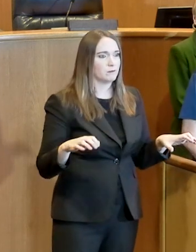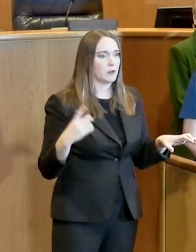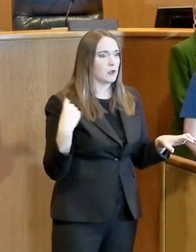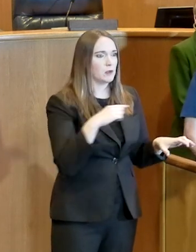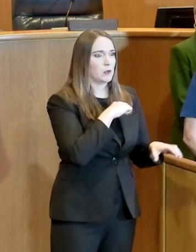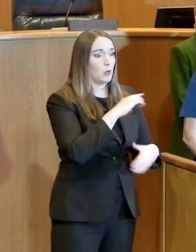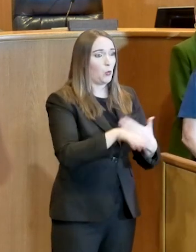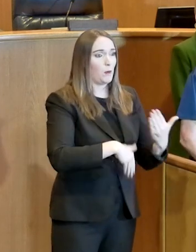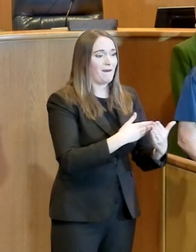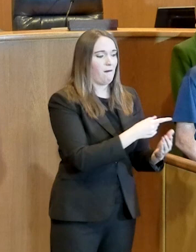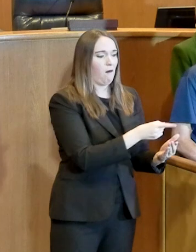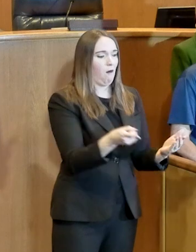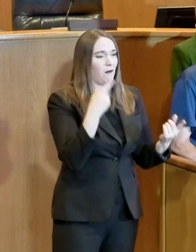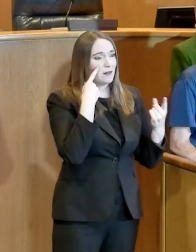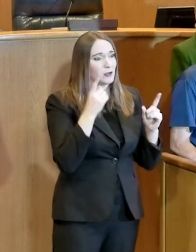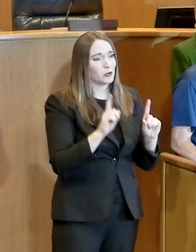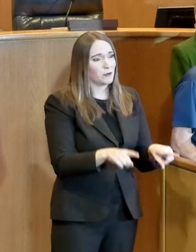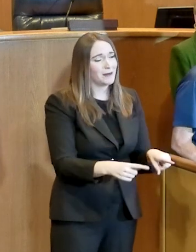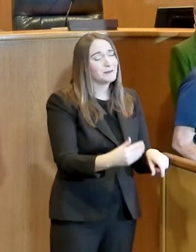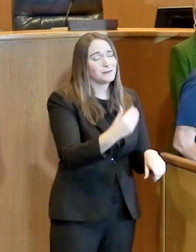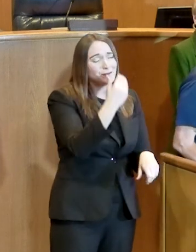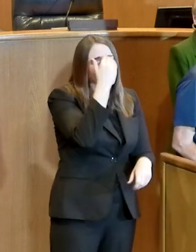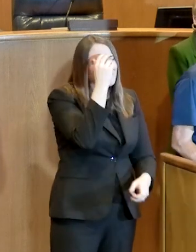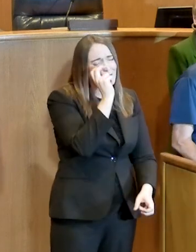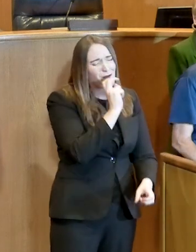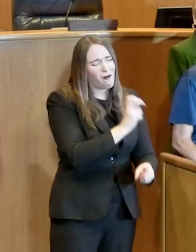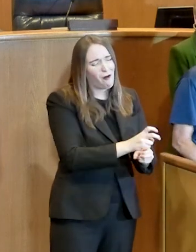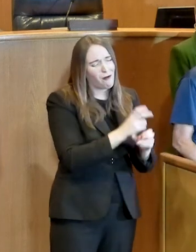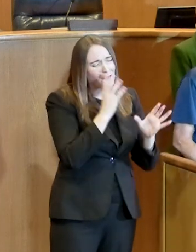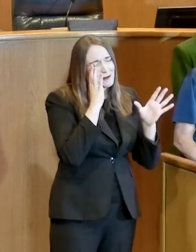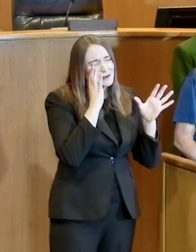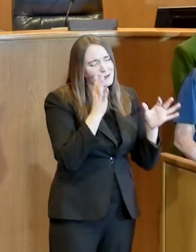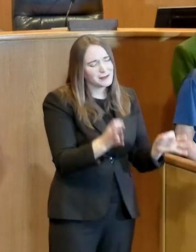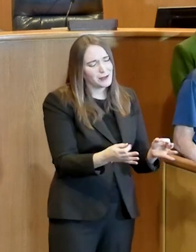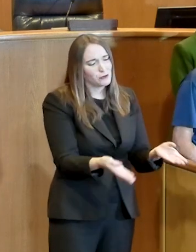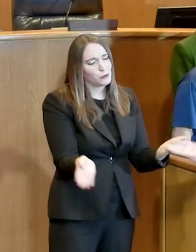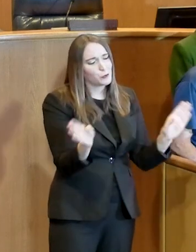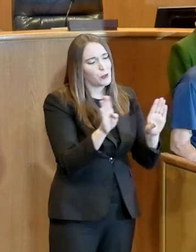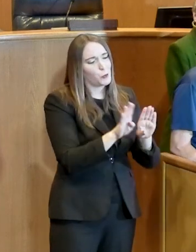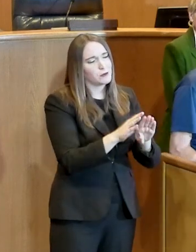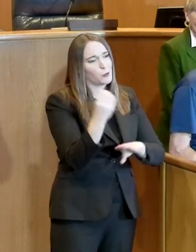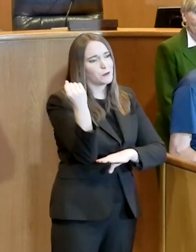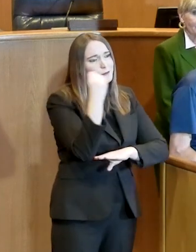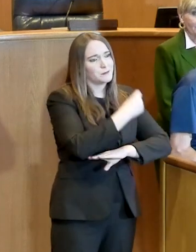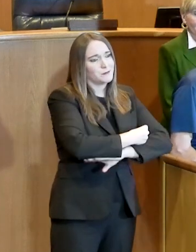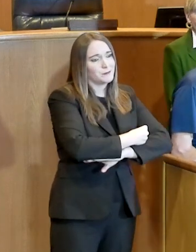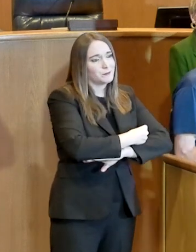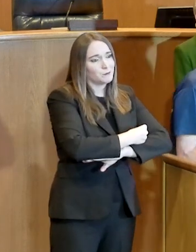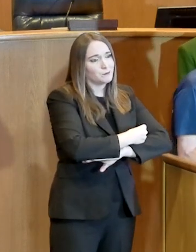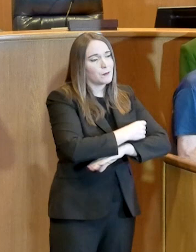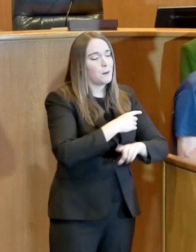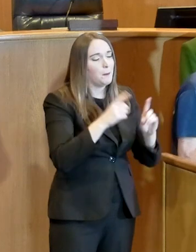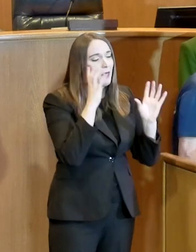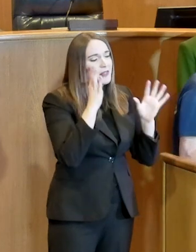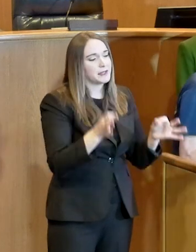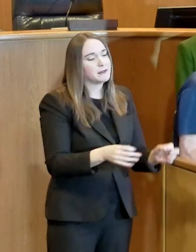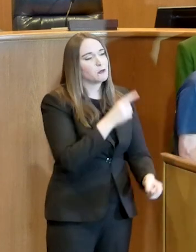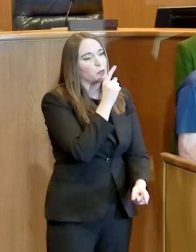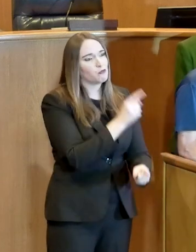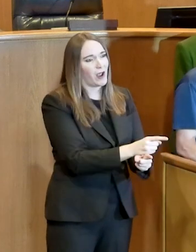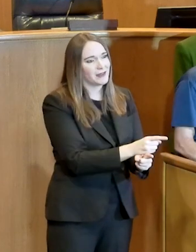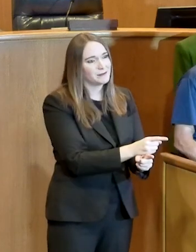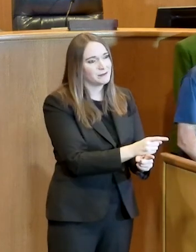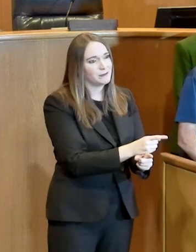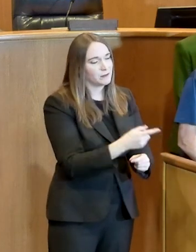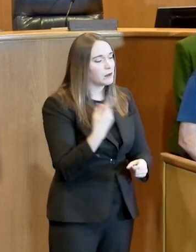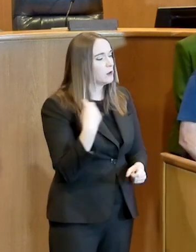as hard as it's been for all of us to close our businesses, this was the right decision. And we applaud the decision that you've made,